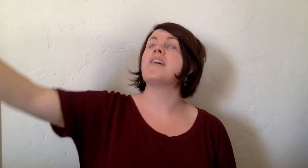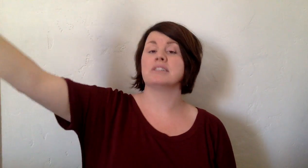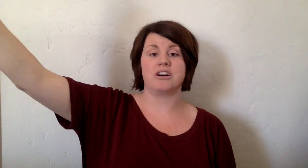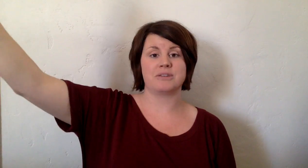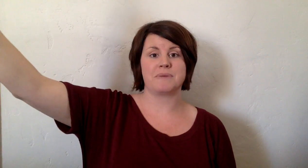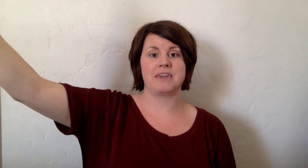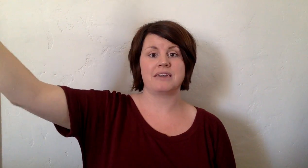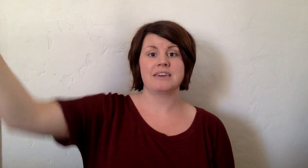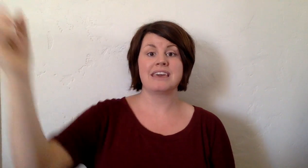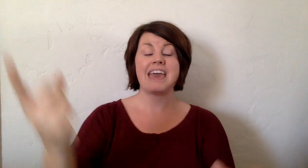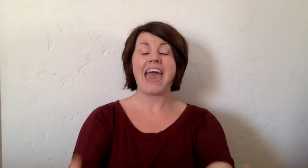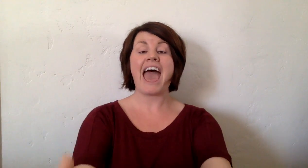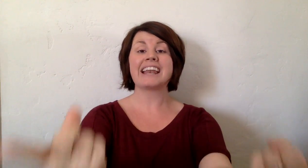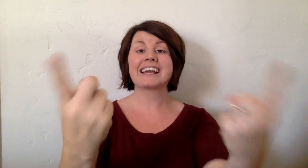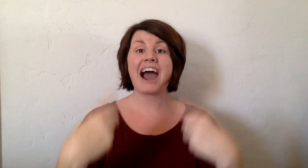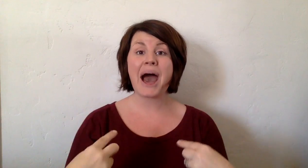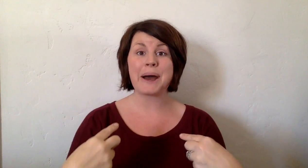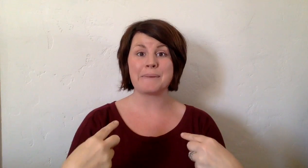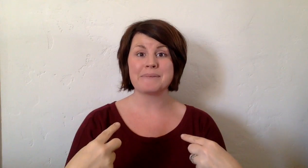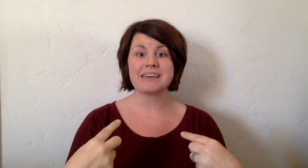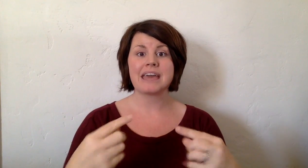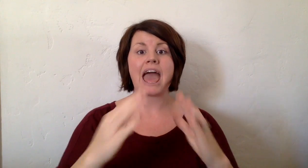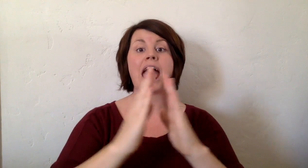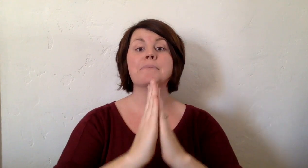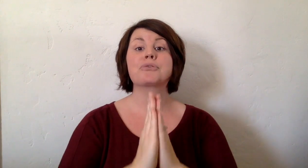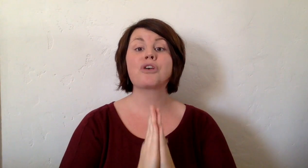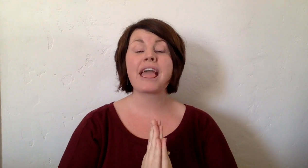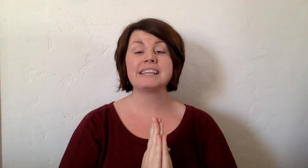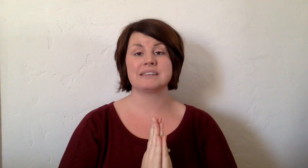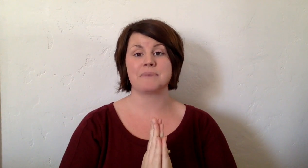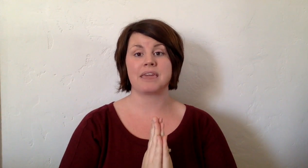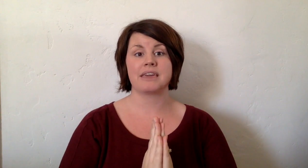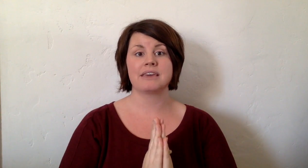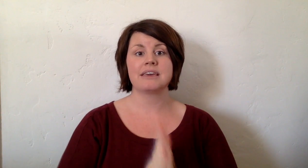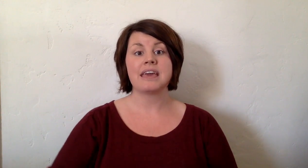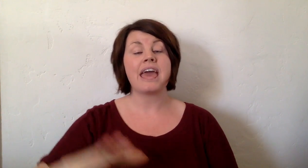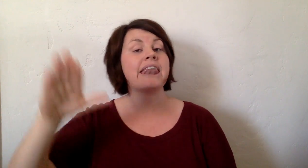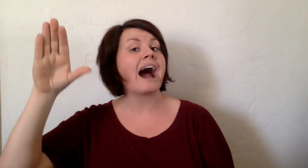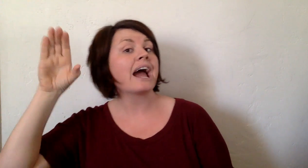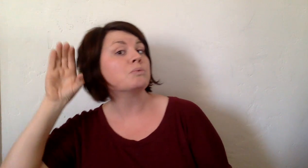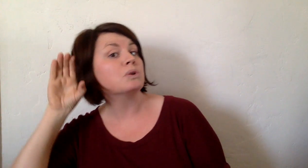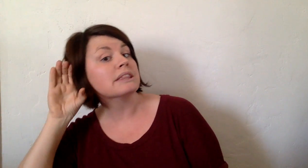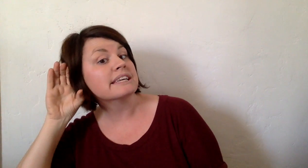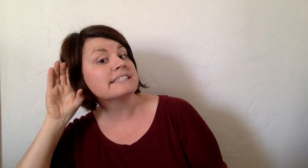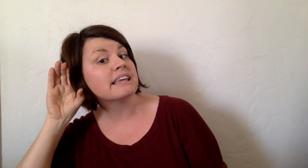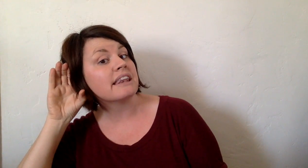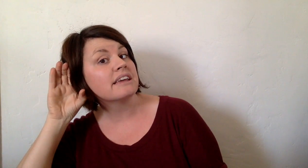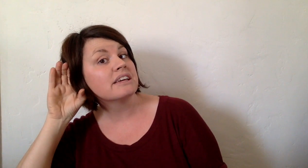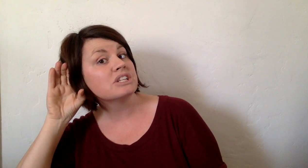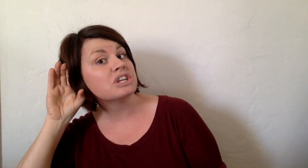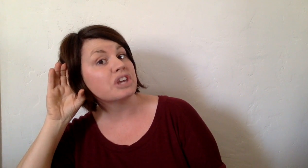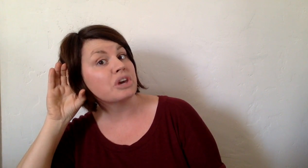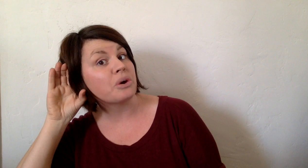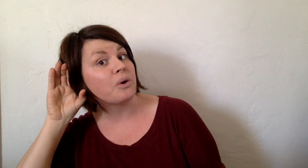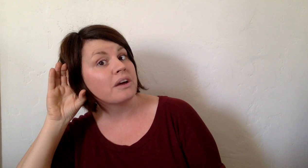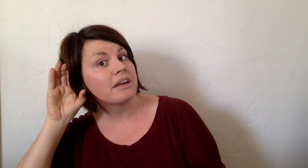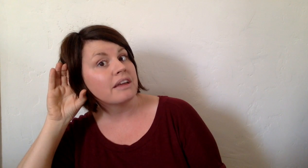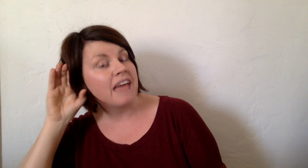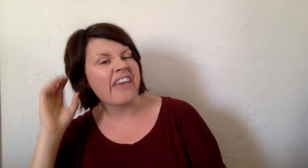on me and come and pray to me and I will listen to you. And